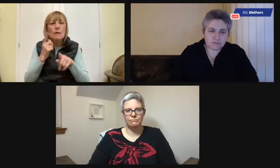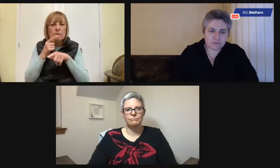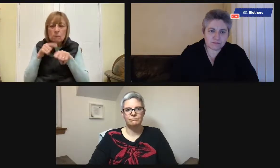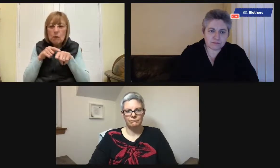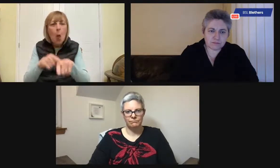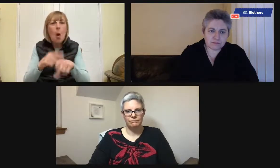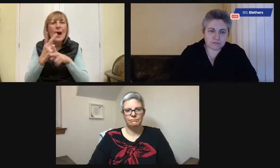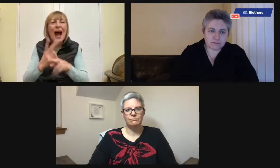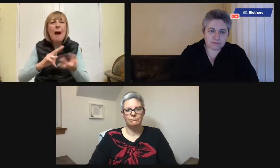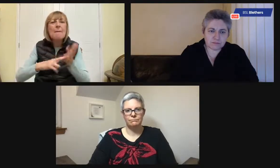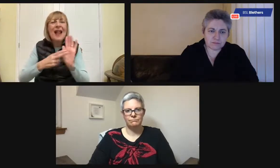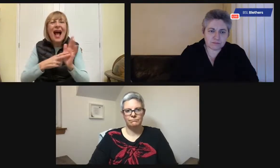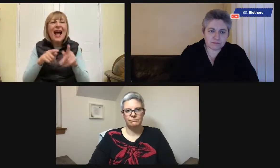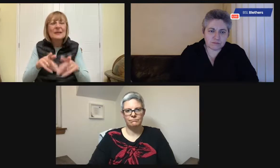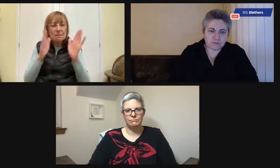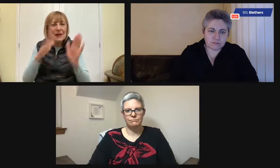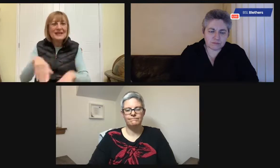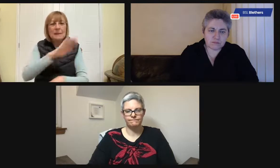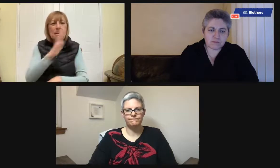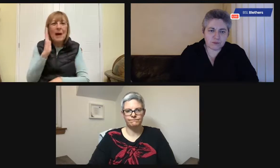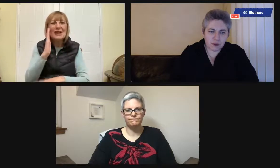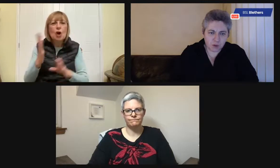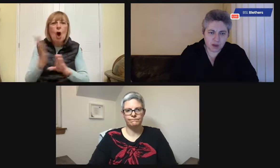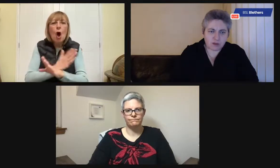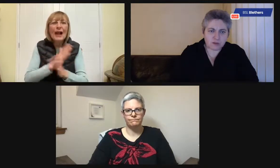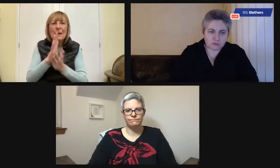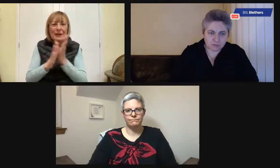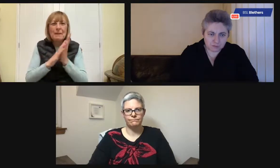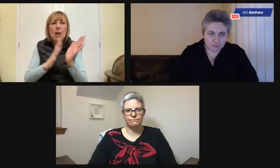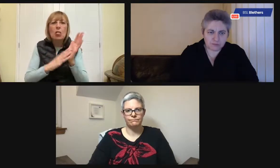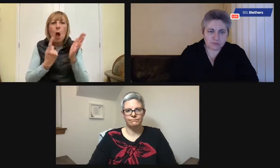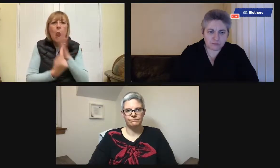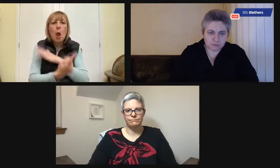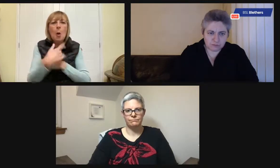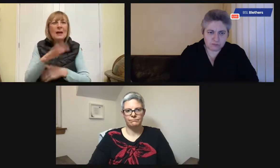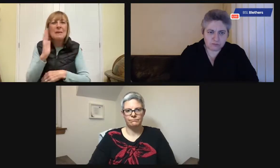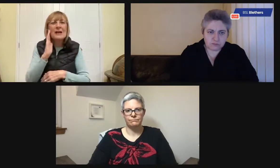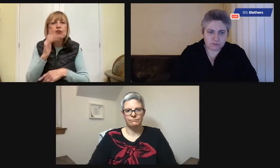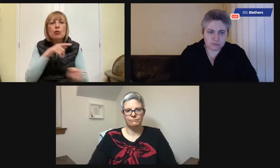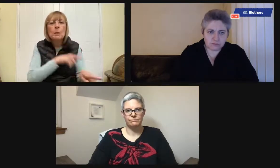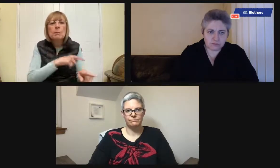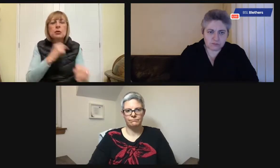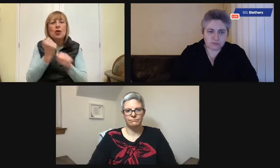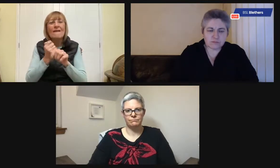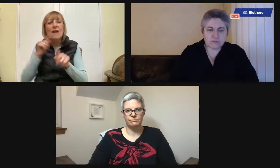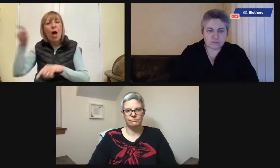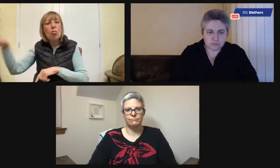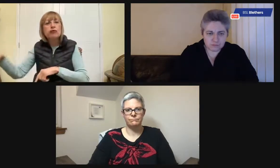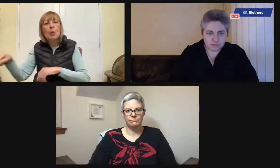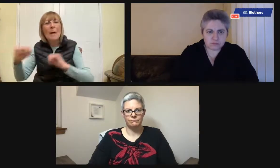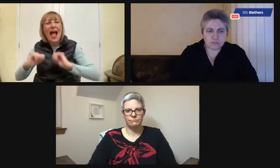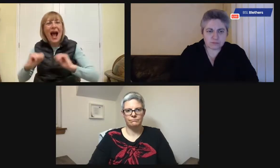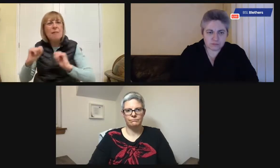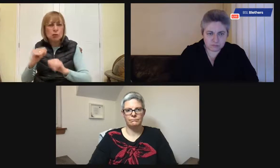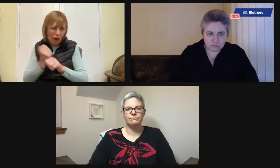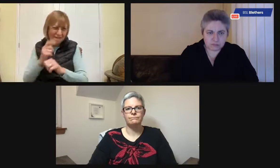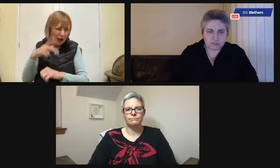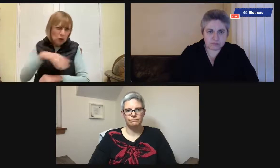she had her own flat, but there was a carer downstairs and upstairs. So we had to plan bedtimes and things,